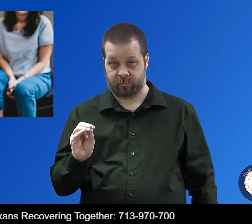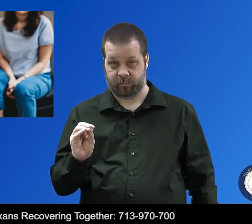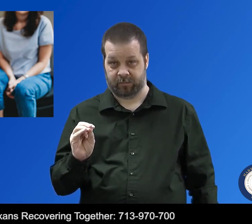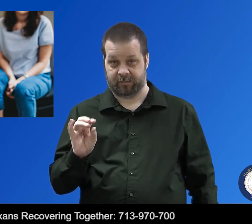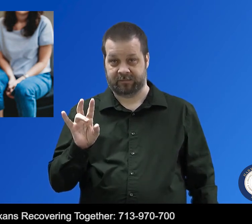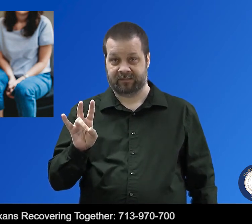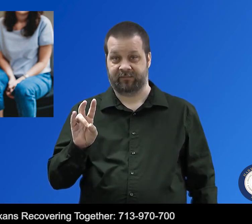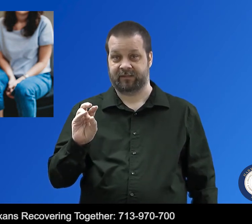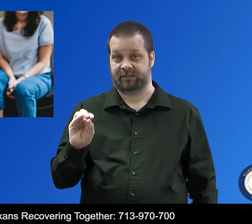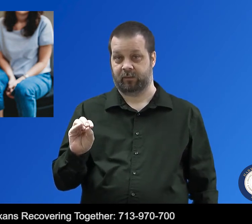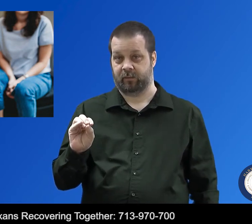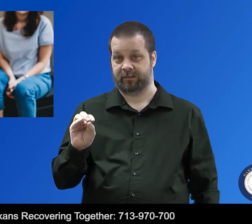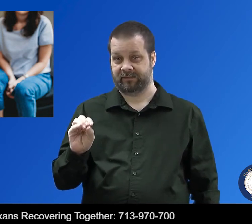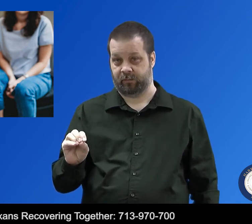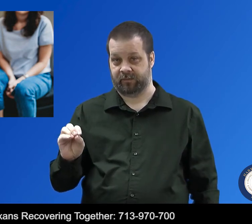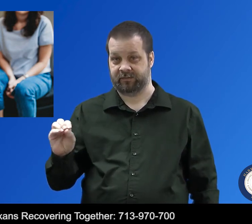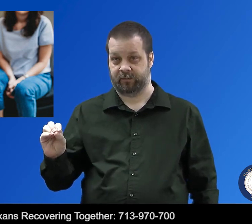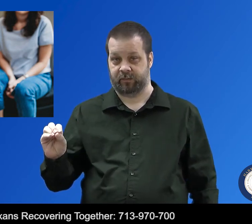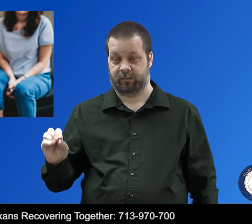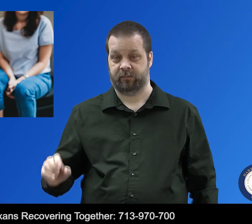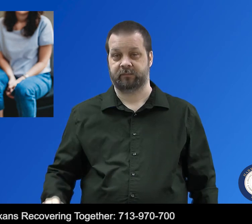-7000.